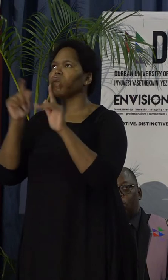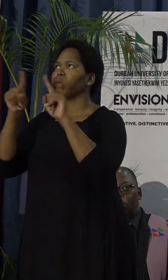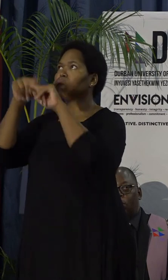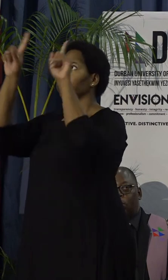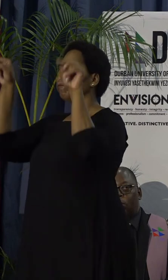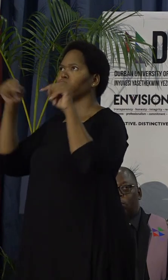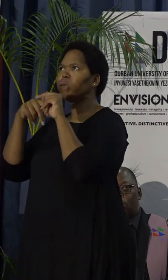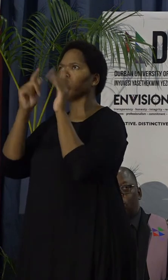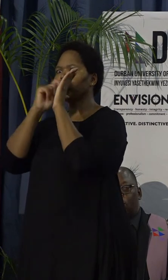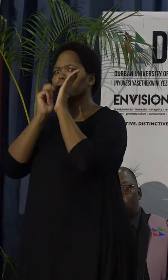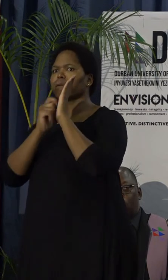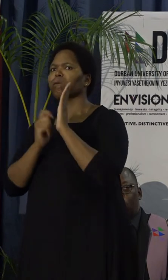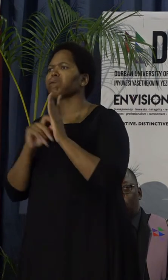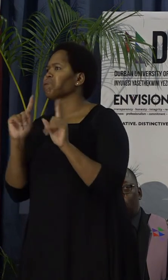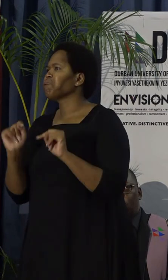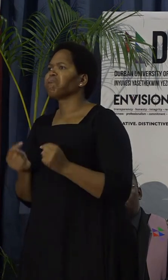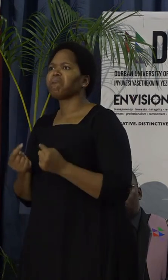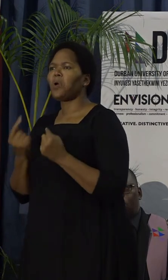board for those who still do so.